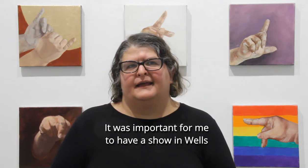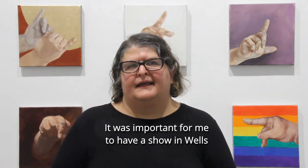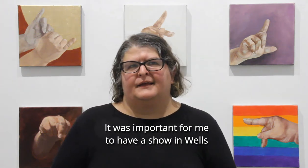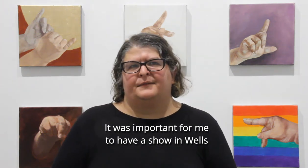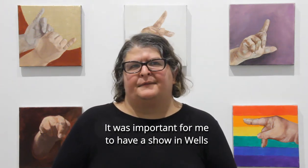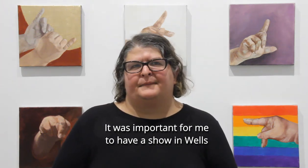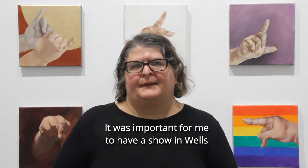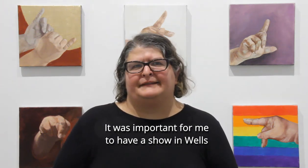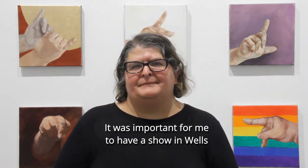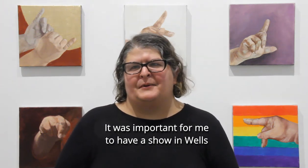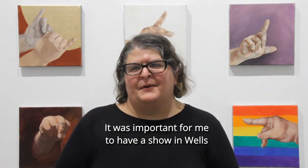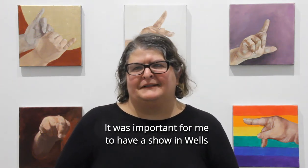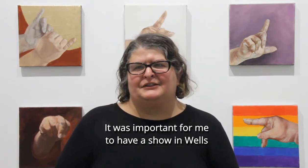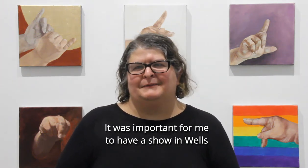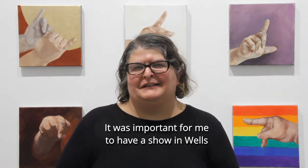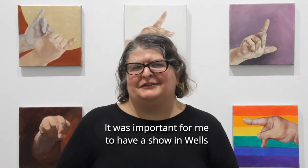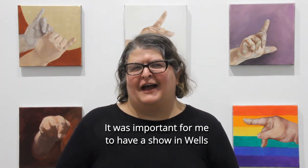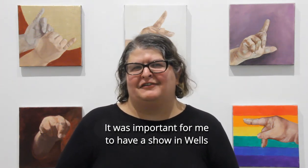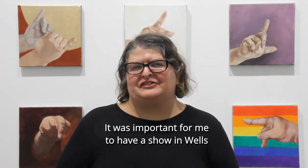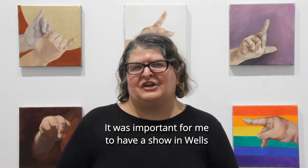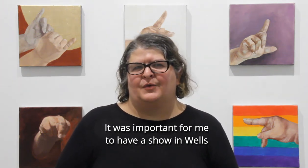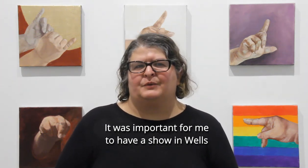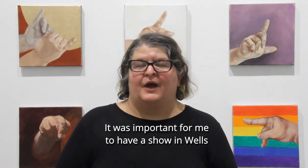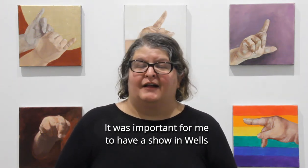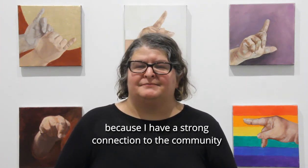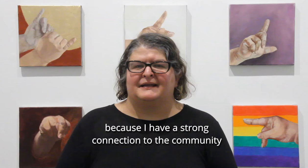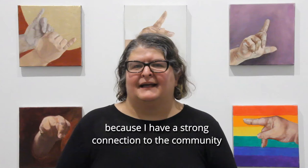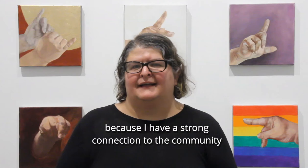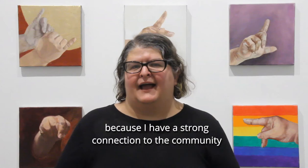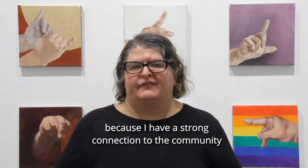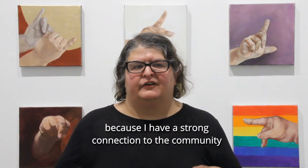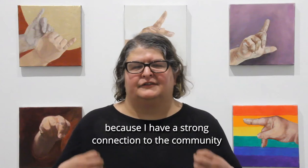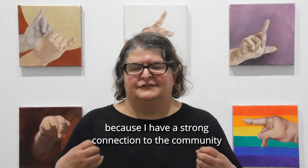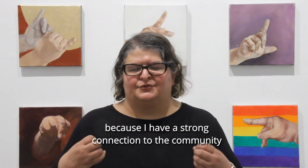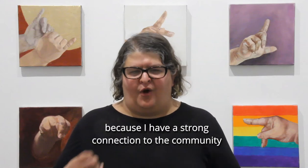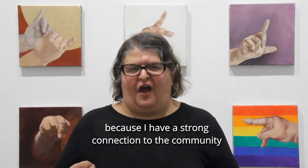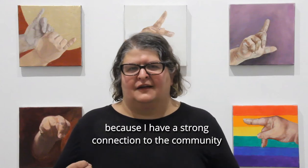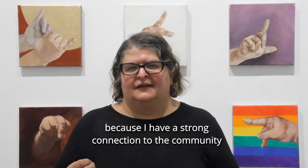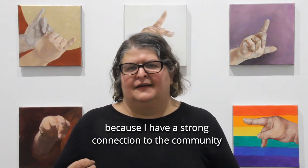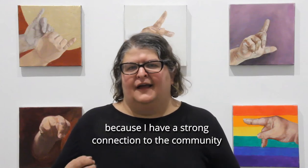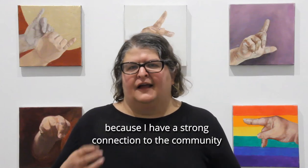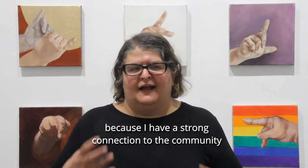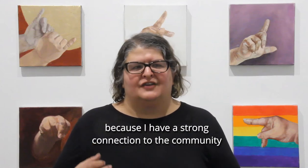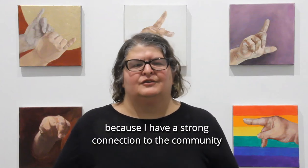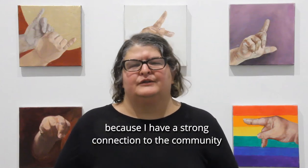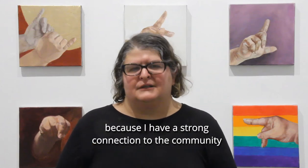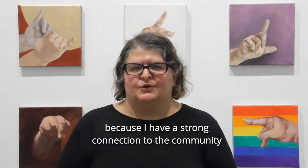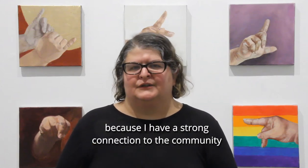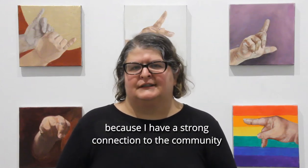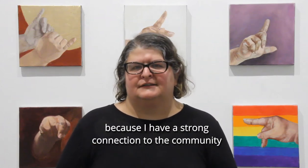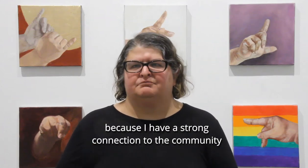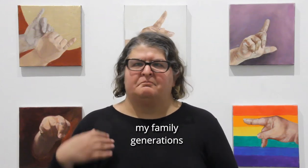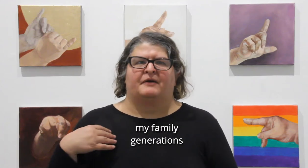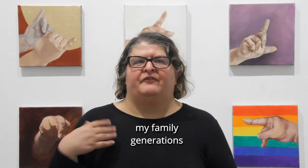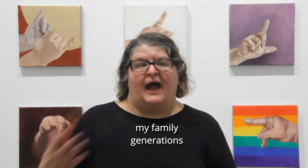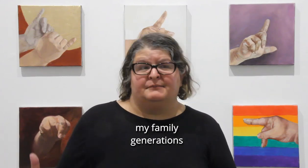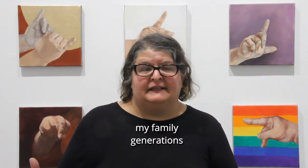It was important to me to have a story well because I have a deep and strong connection to the community. My family,